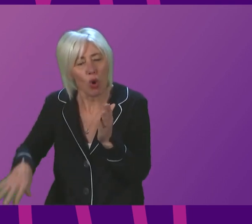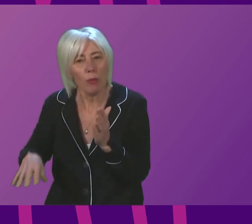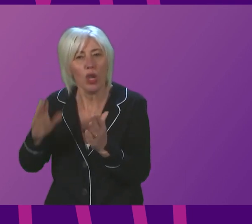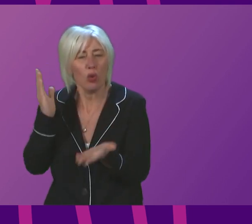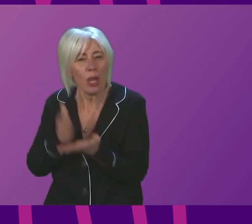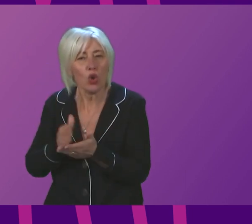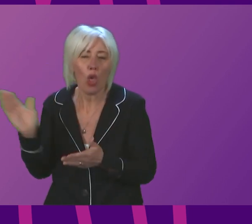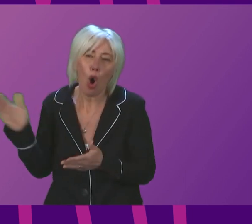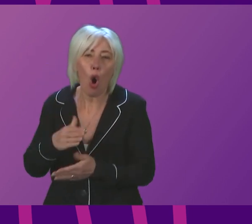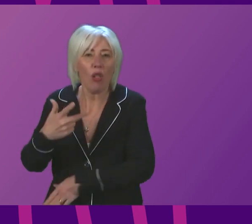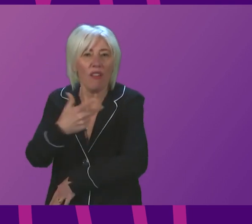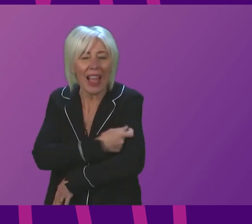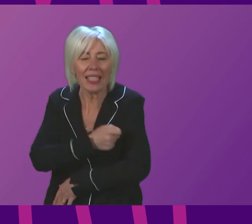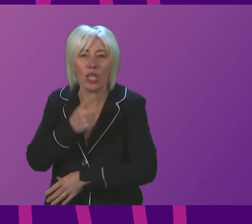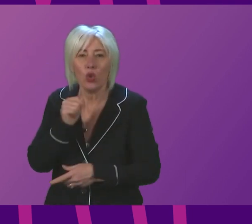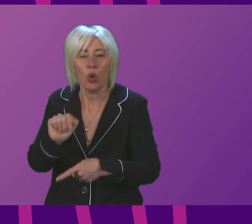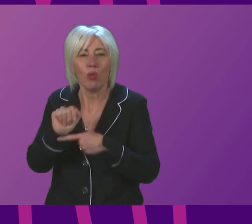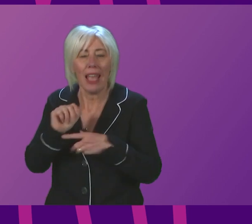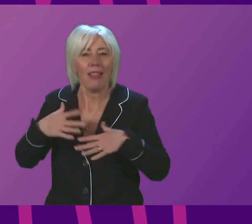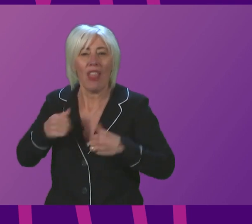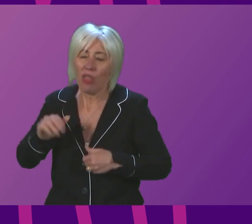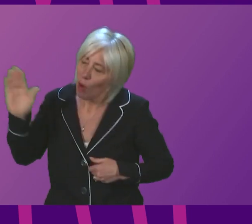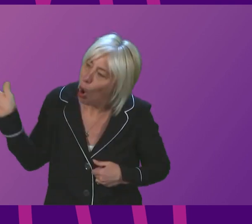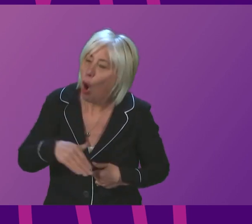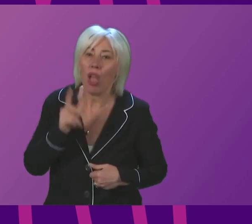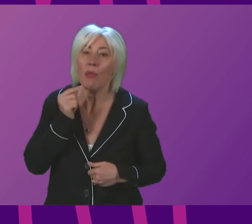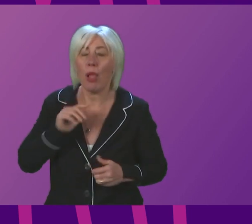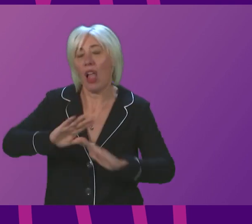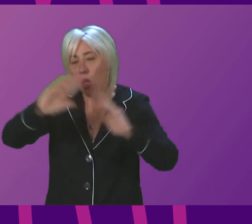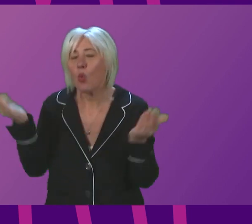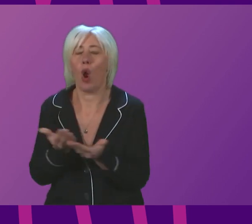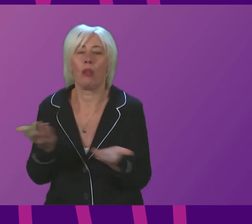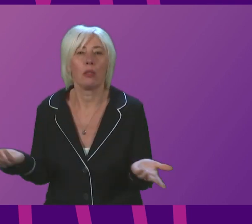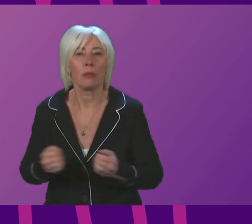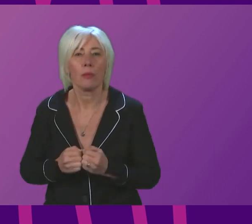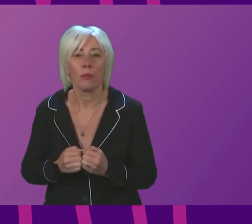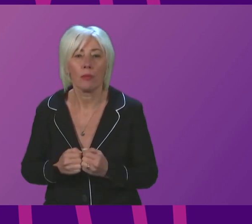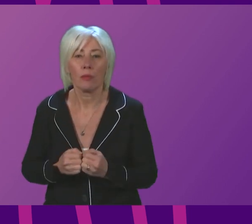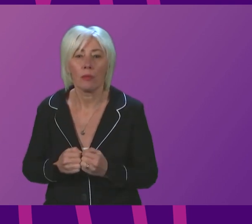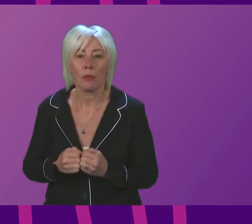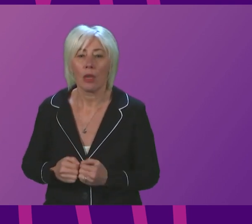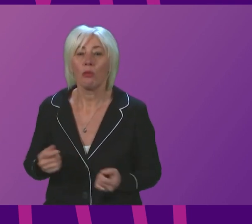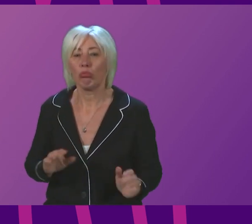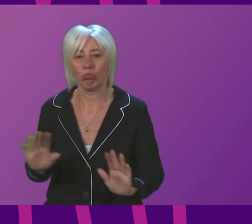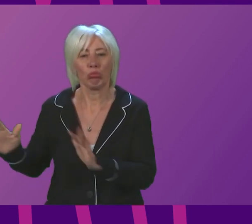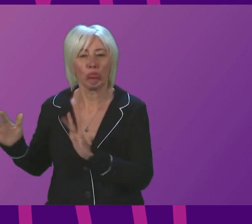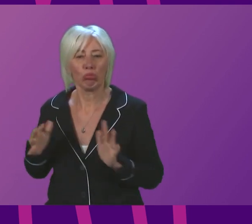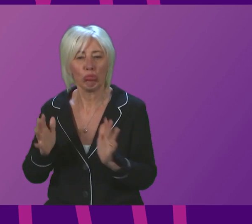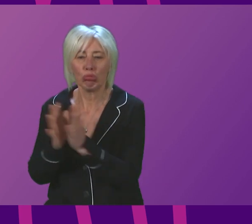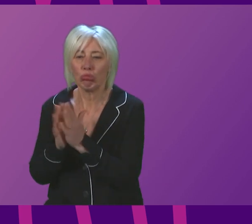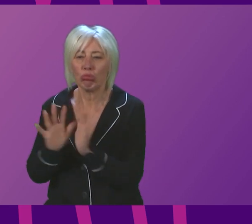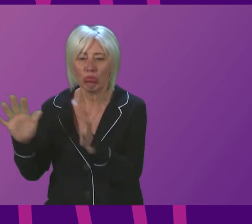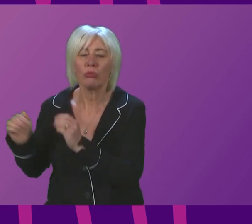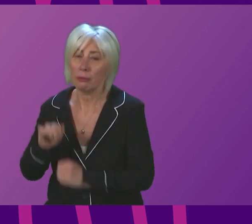to protect the health of all people all around the world? First Minister. Yes, I do support the calls